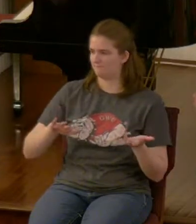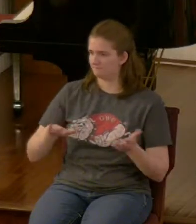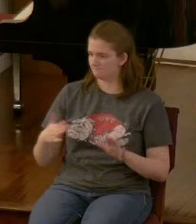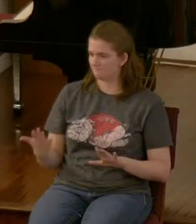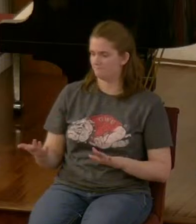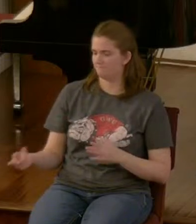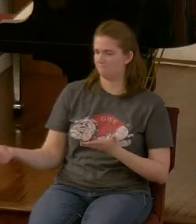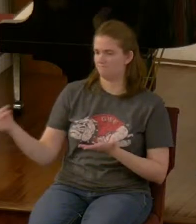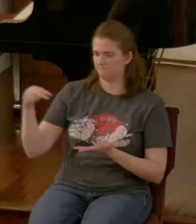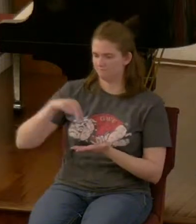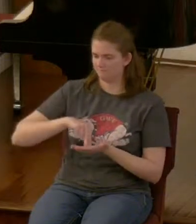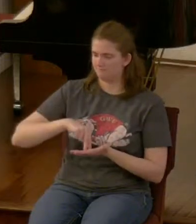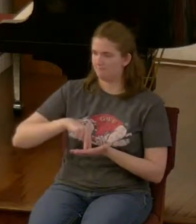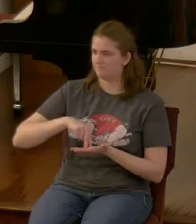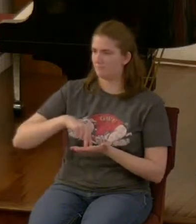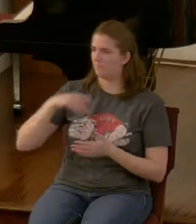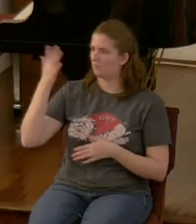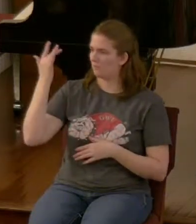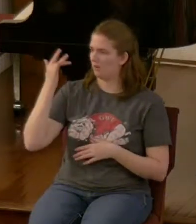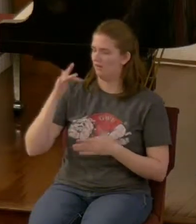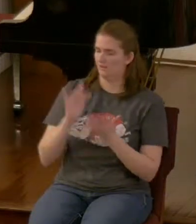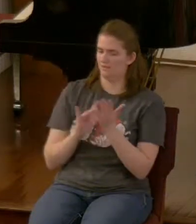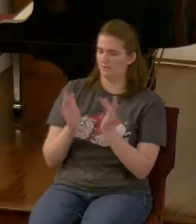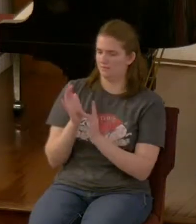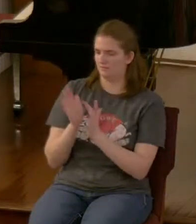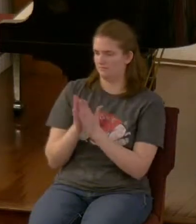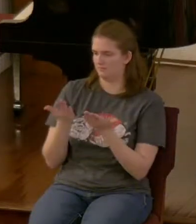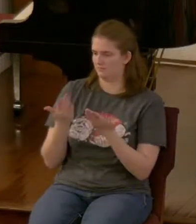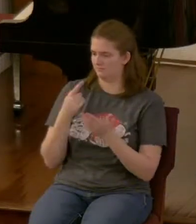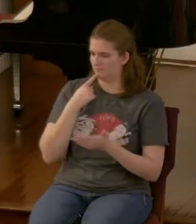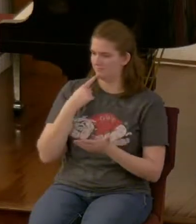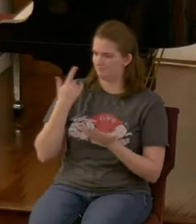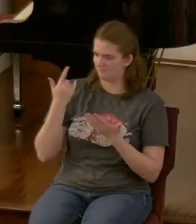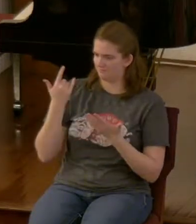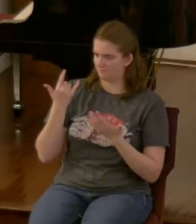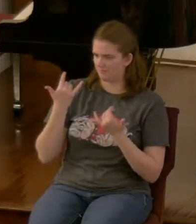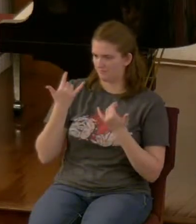rose again why because scripture says it happened